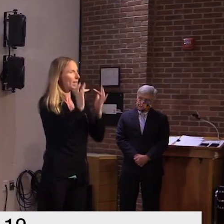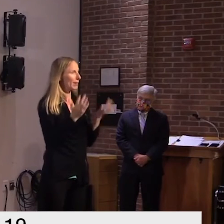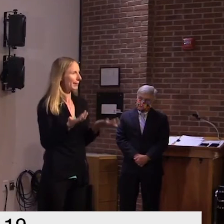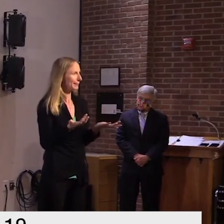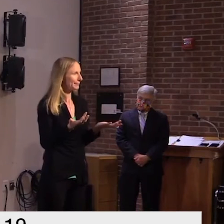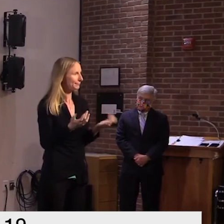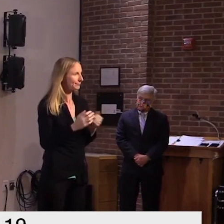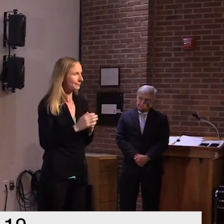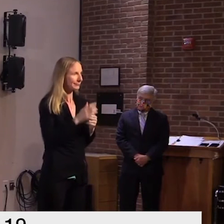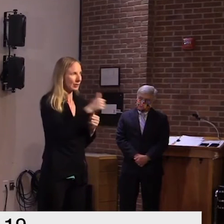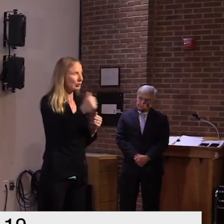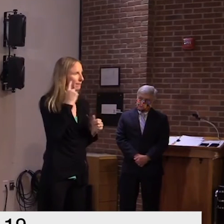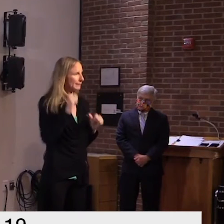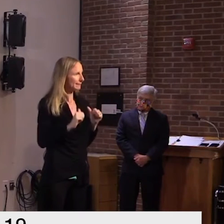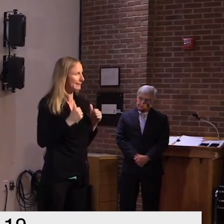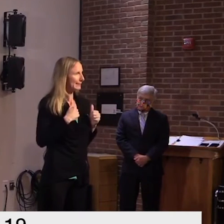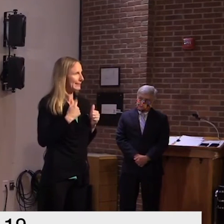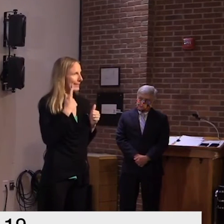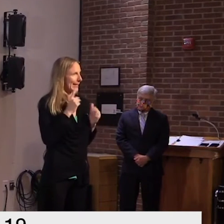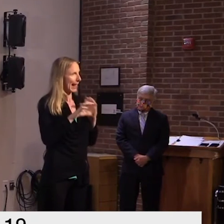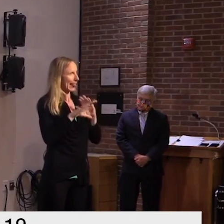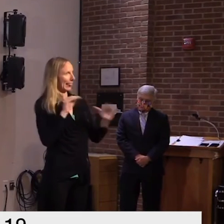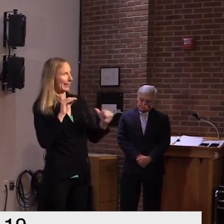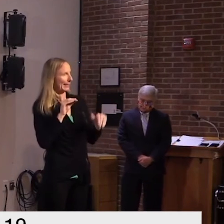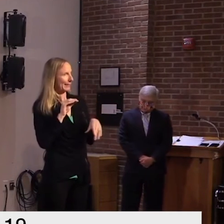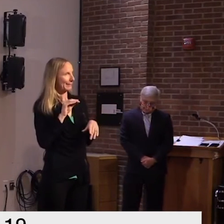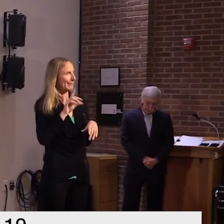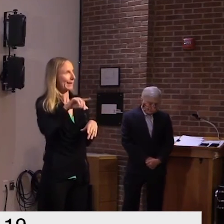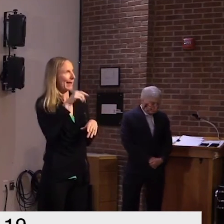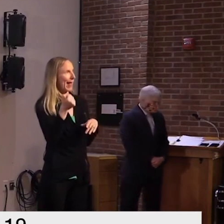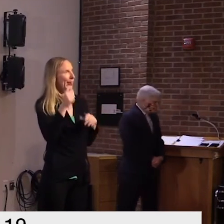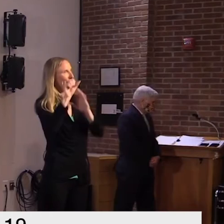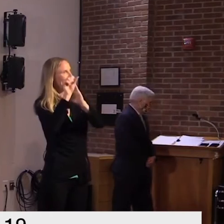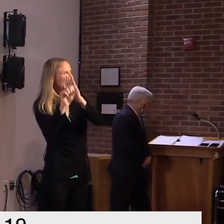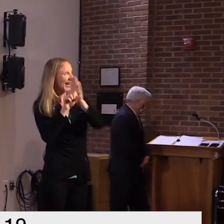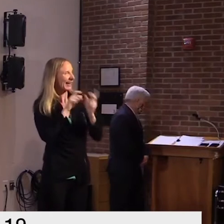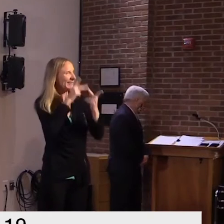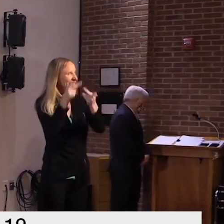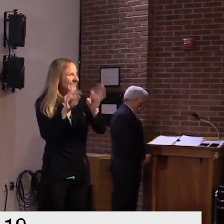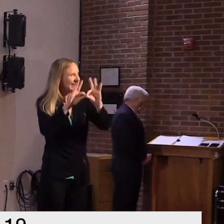if you're considering traveling beyond our state to visit friends or family